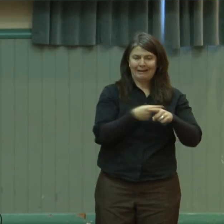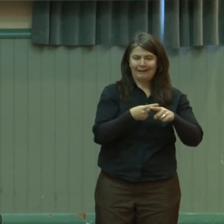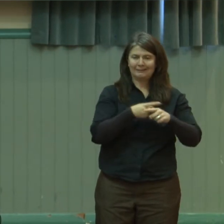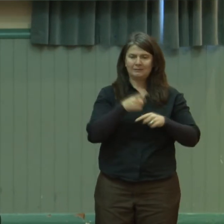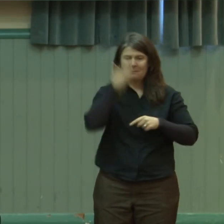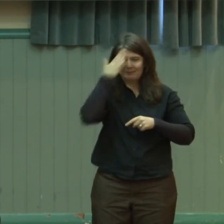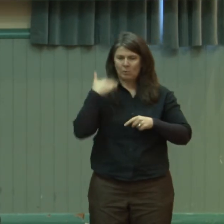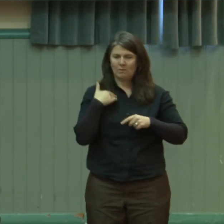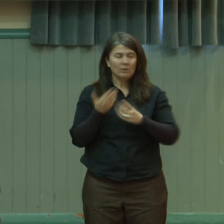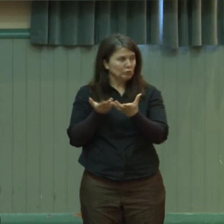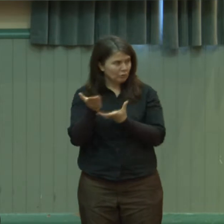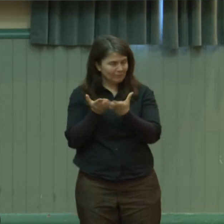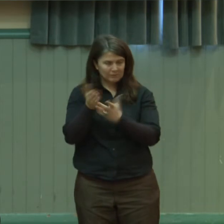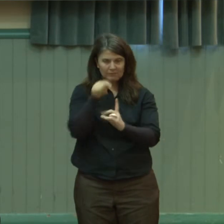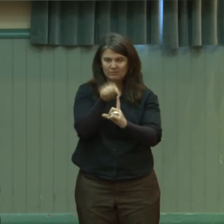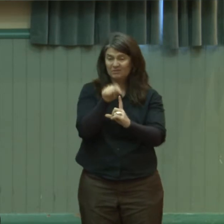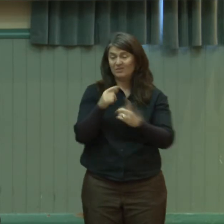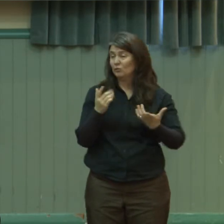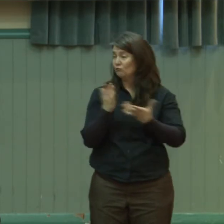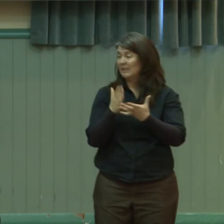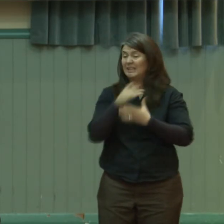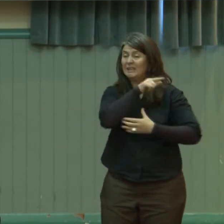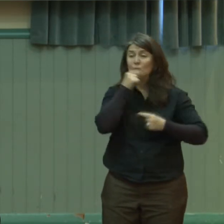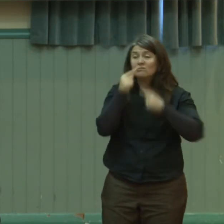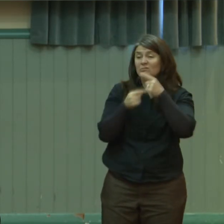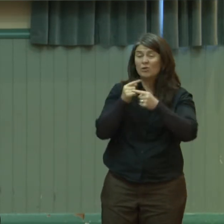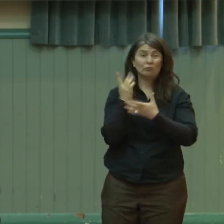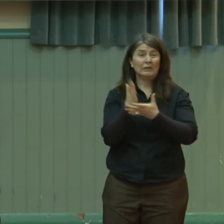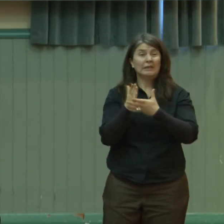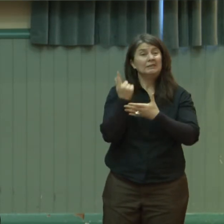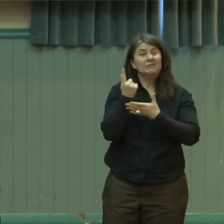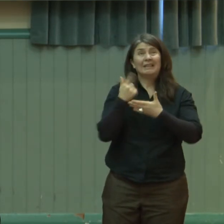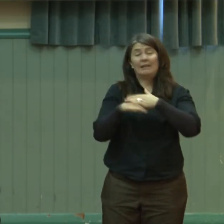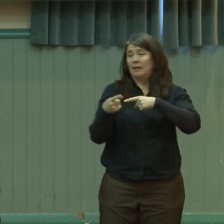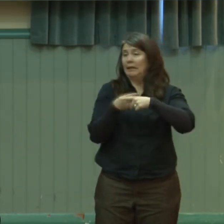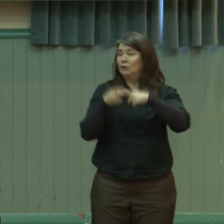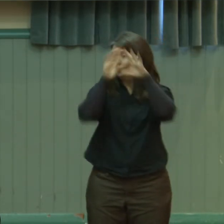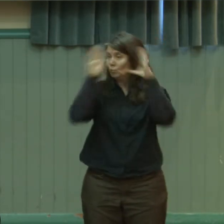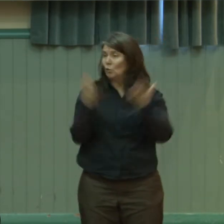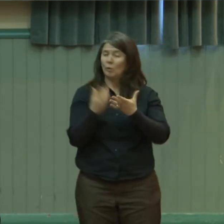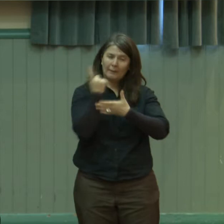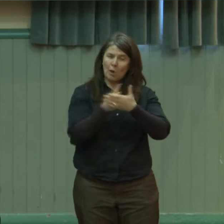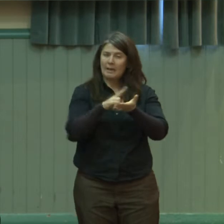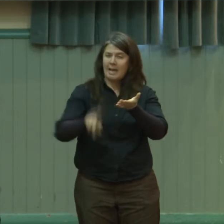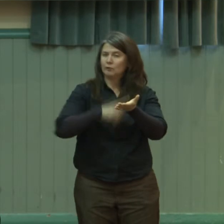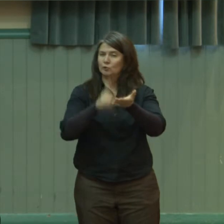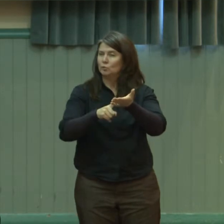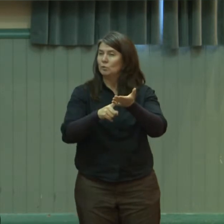And it's the only, as I think he'll describe it, it's the only, at least in the English speaking world, the only national dedicated mental health service